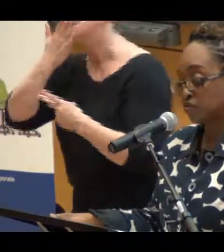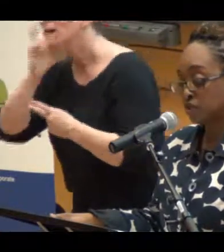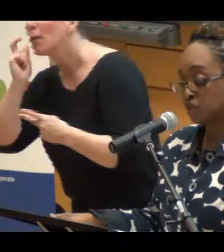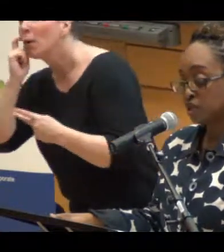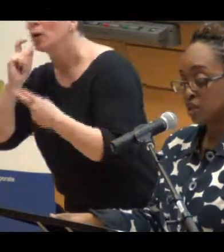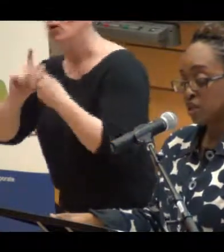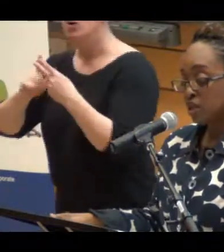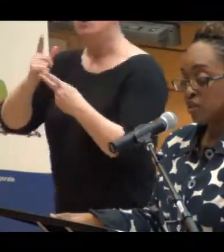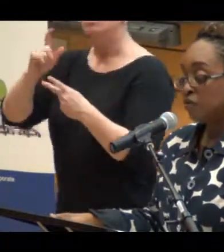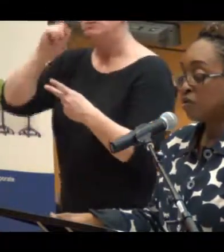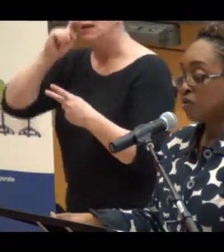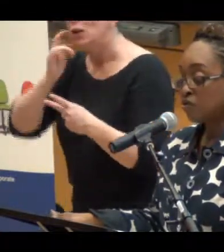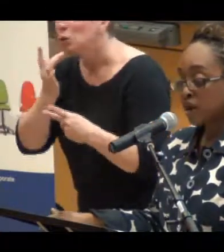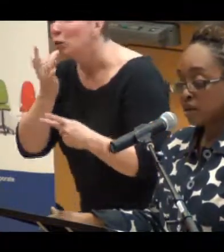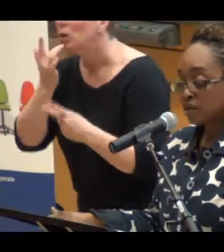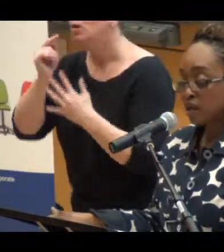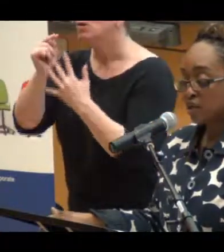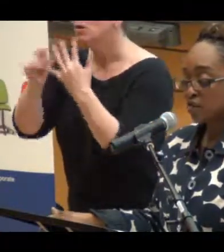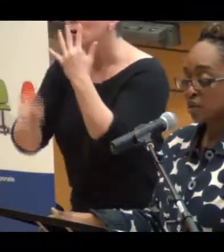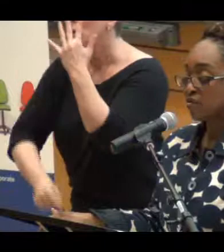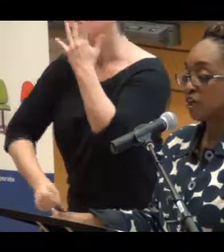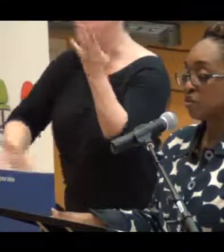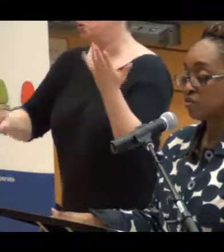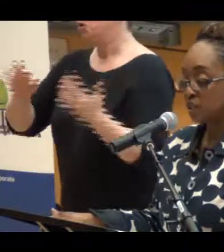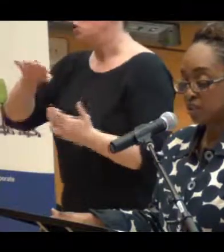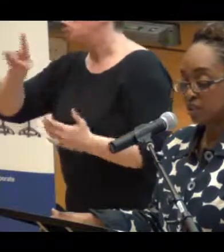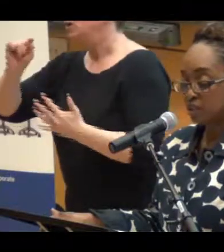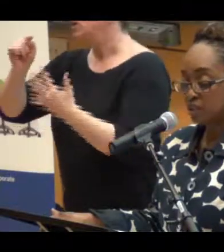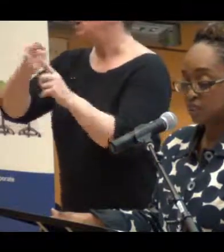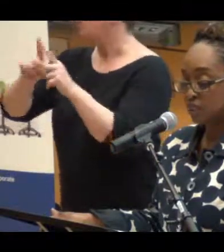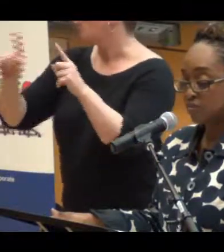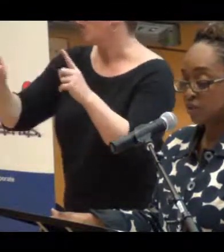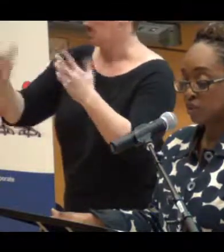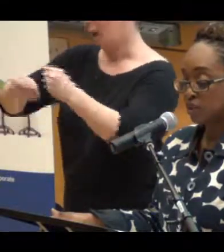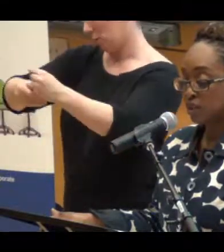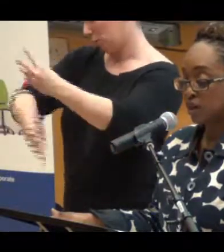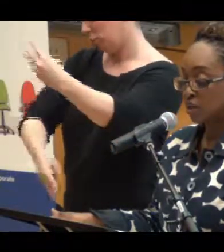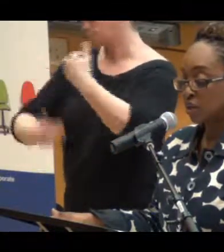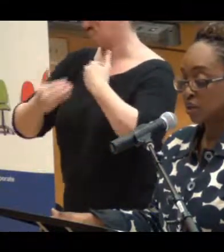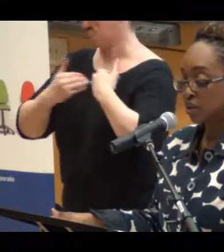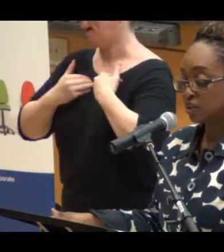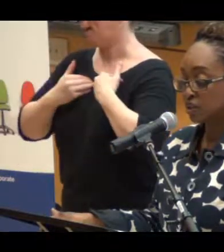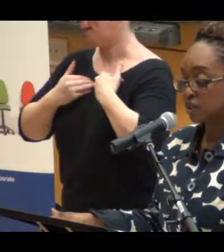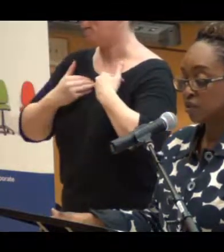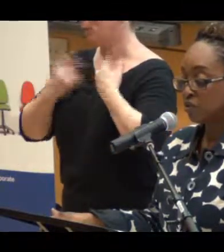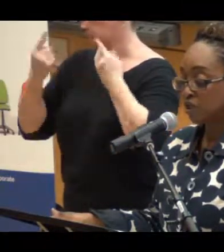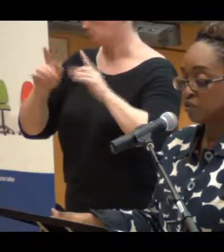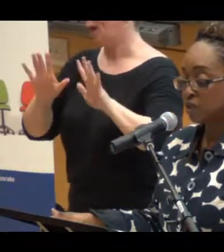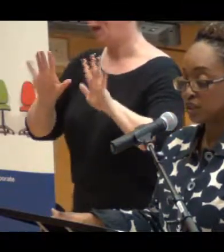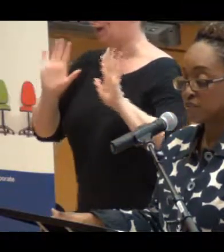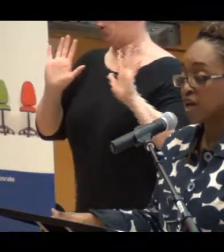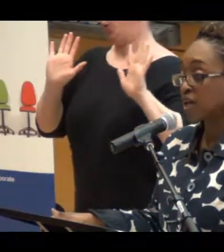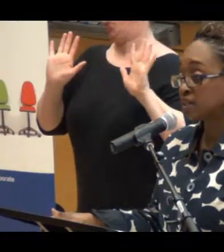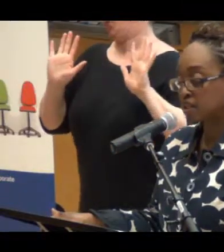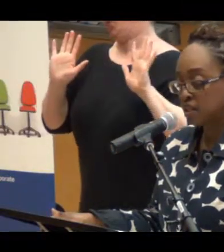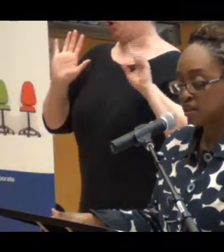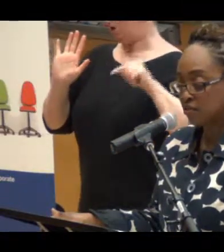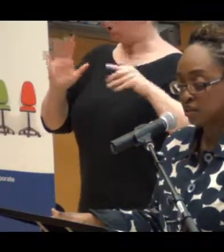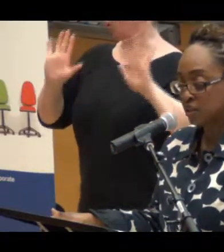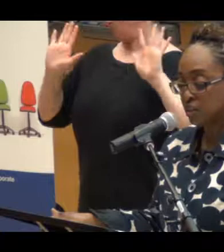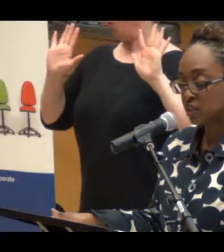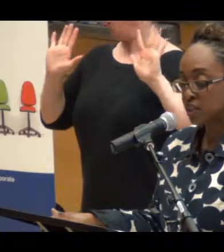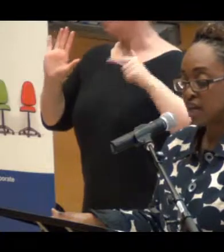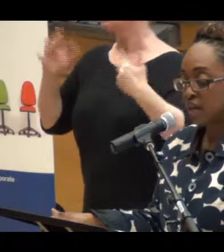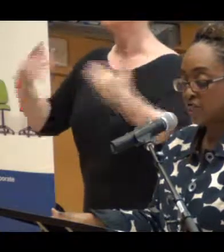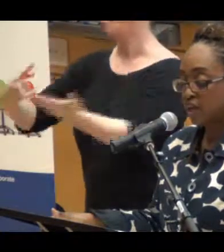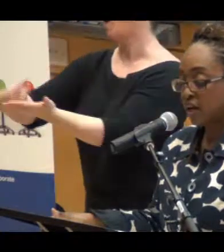and so forth. If we don't recognize the work of anti-racism as deeply emotional and unconscious, then we run the risk of escalating